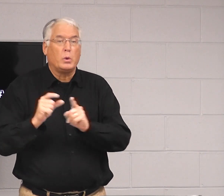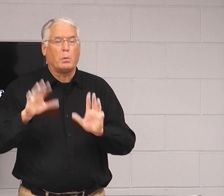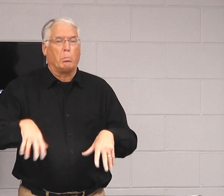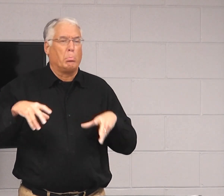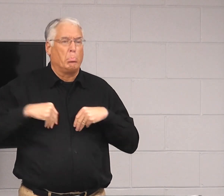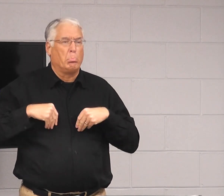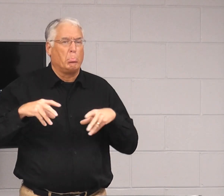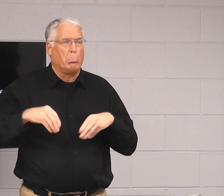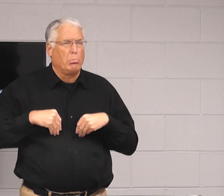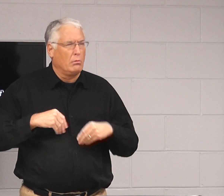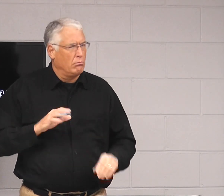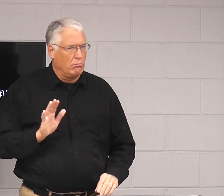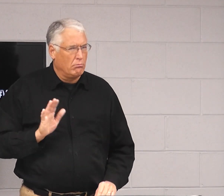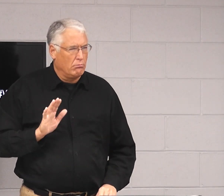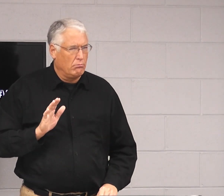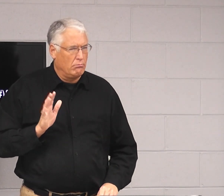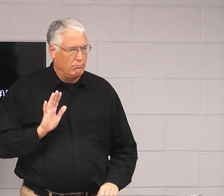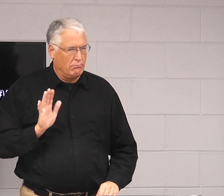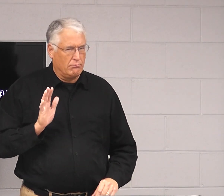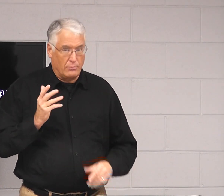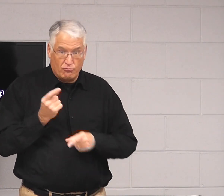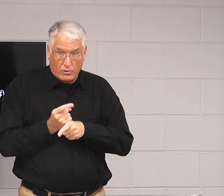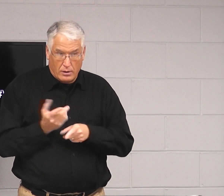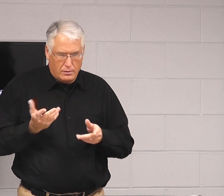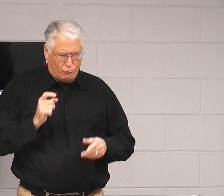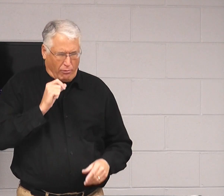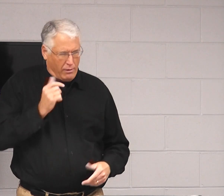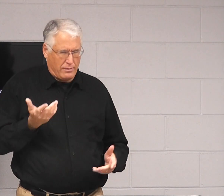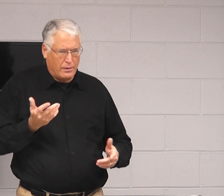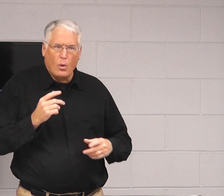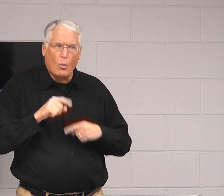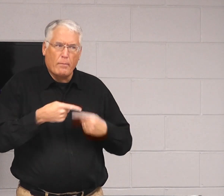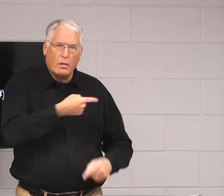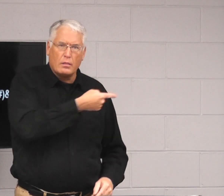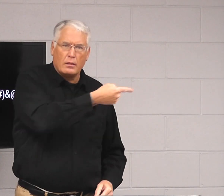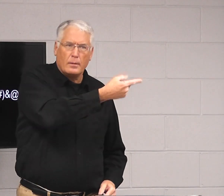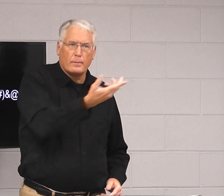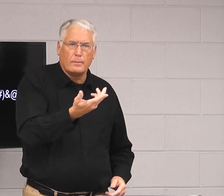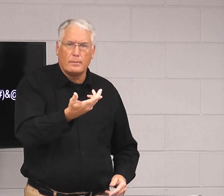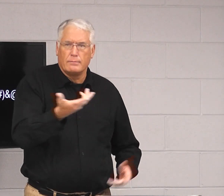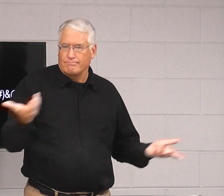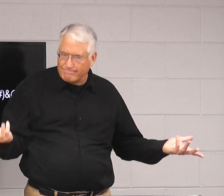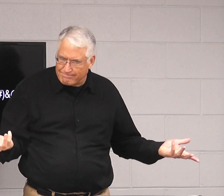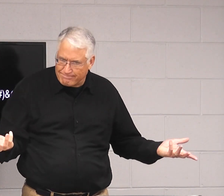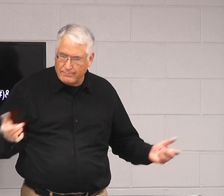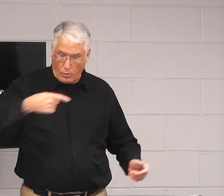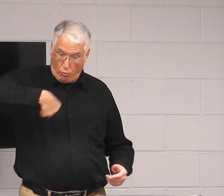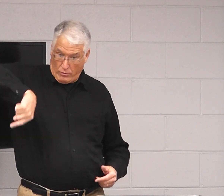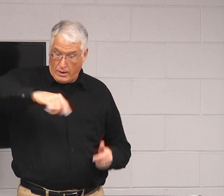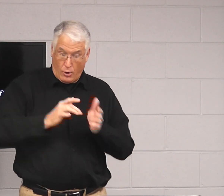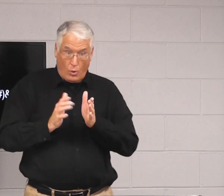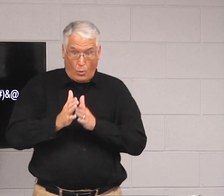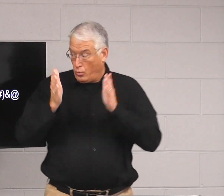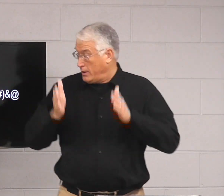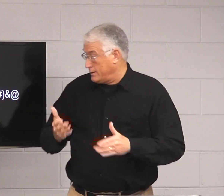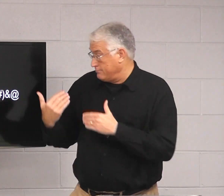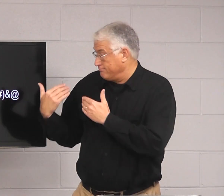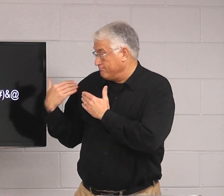use things that are not appropriate. Do we accept that? Is that right or not? What about the other people? So,